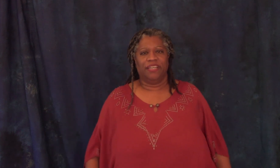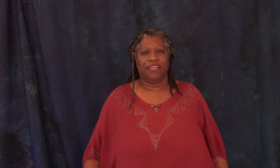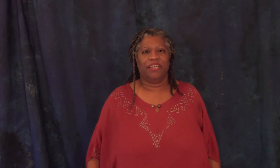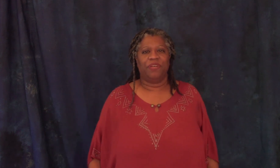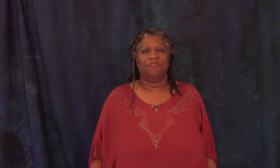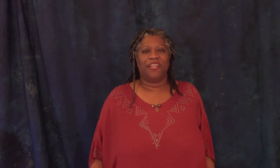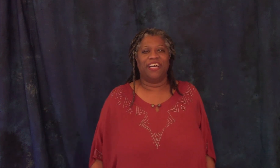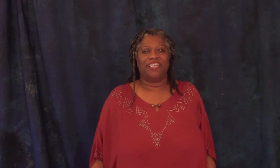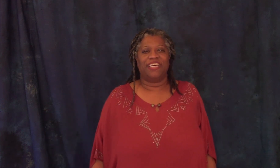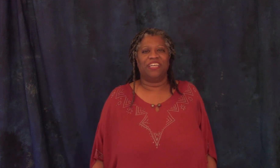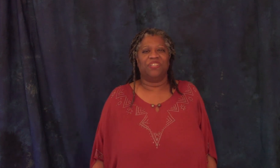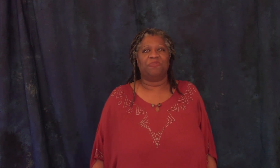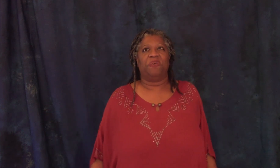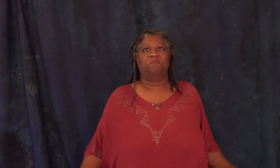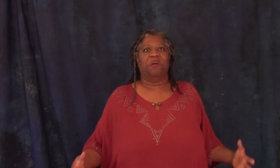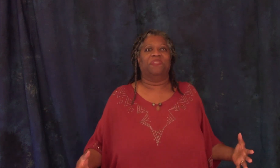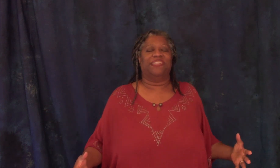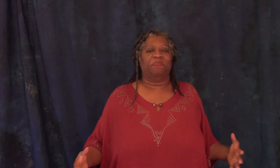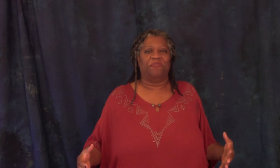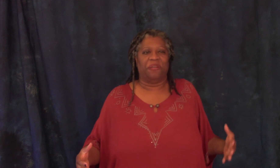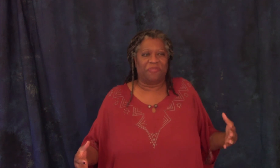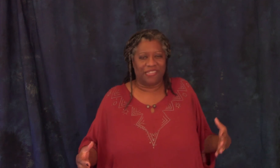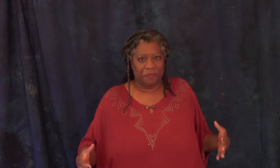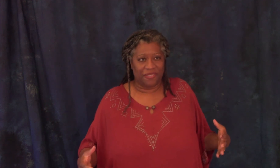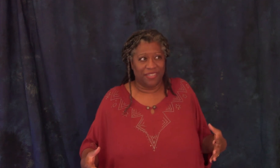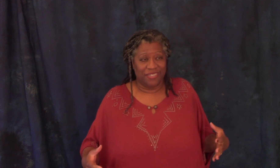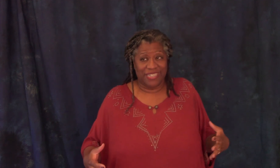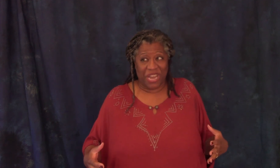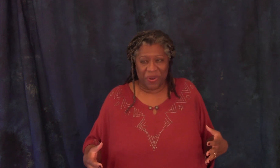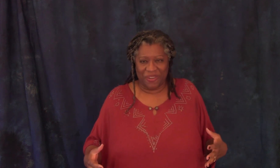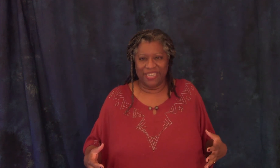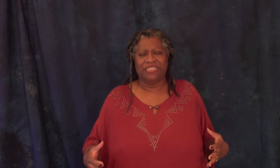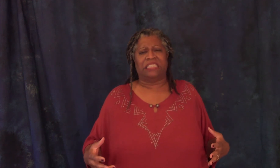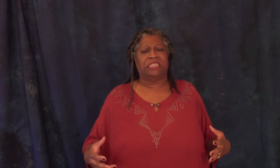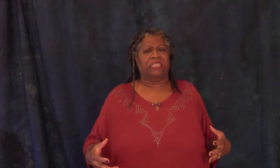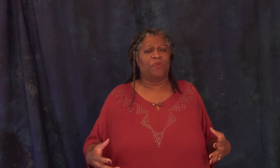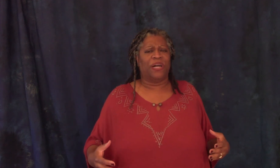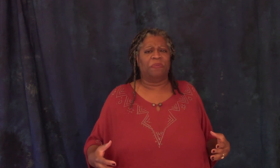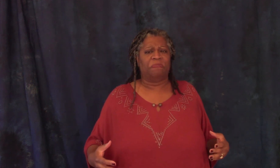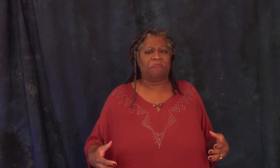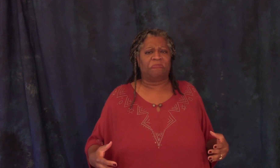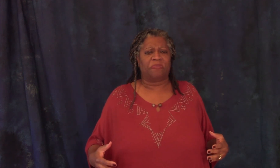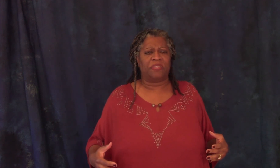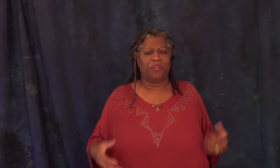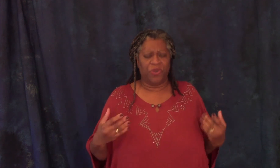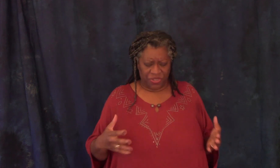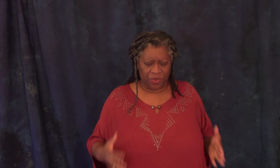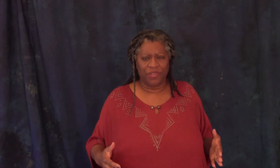and when he finally got to the castle big marvel steps he went up the steps it's terrified well the courtiers took one look